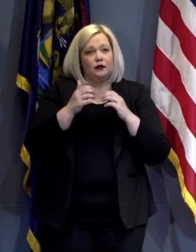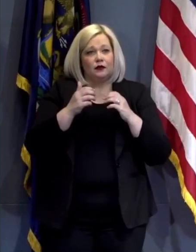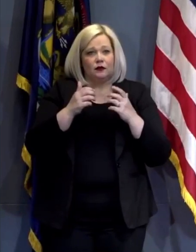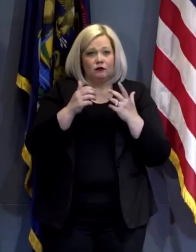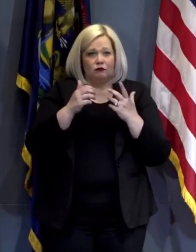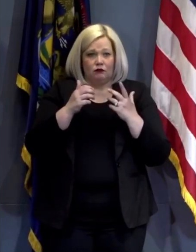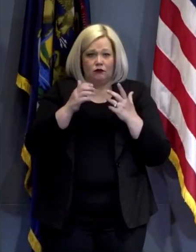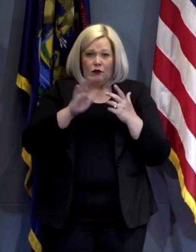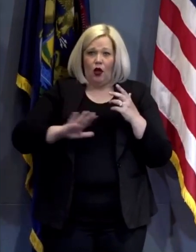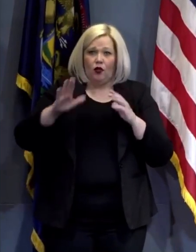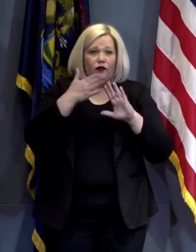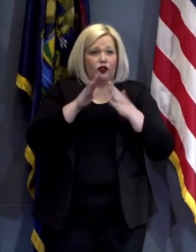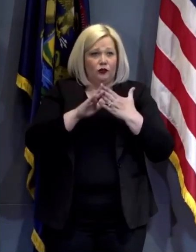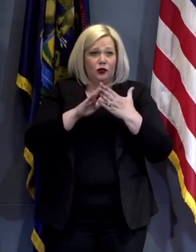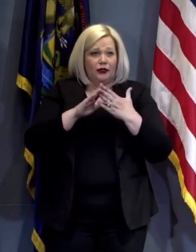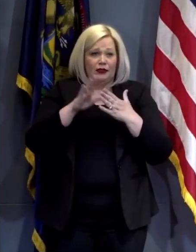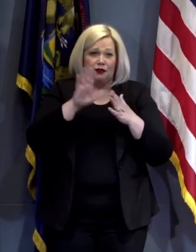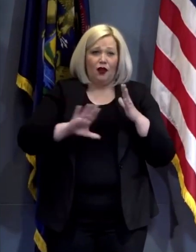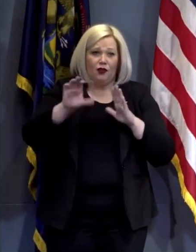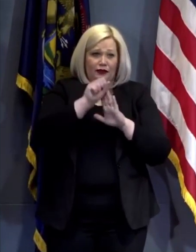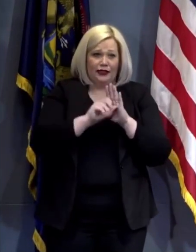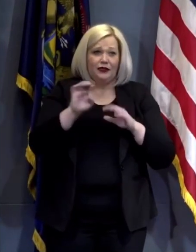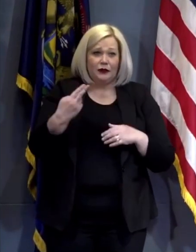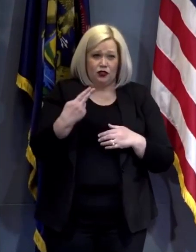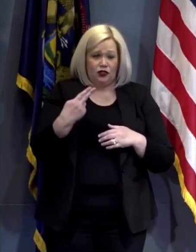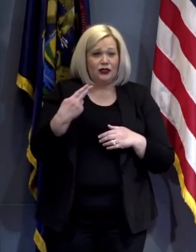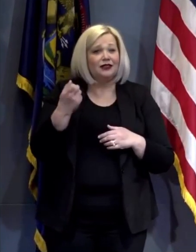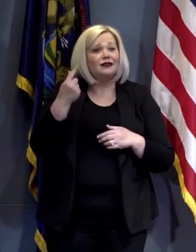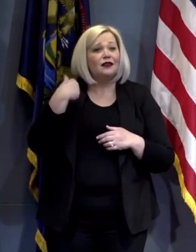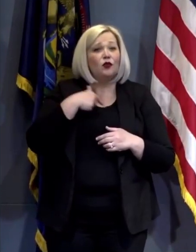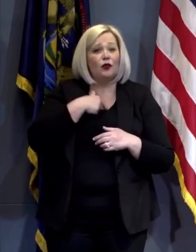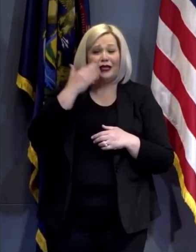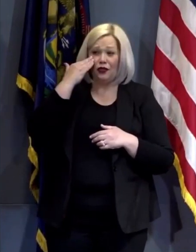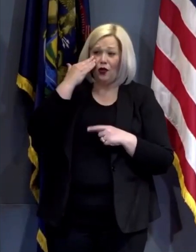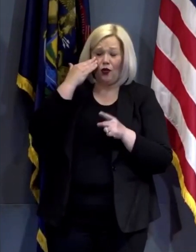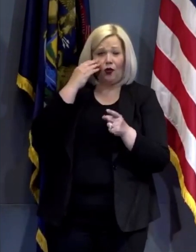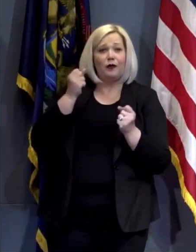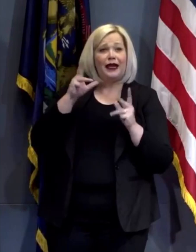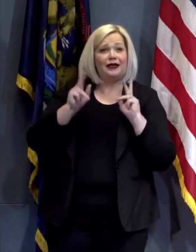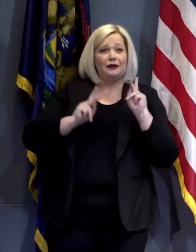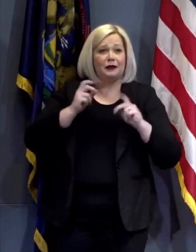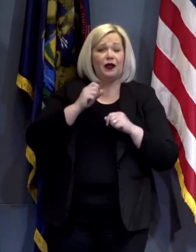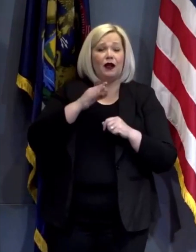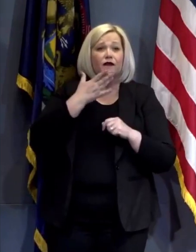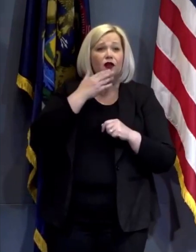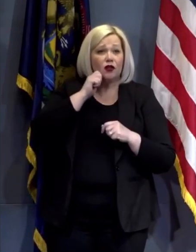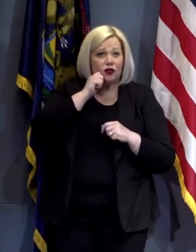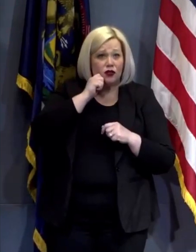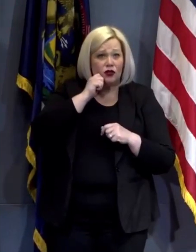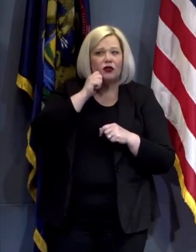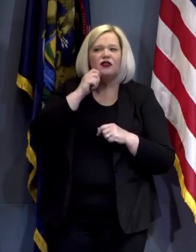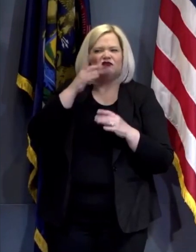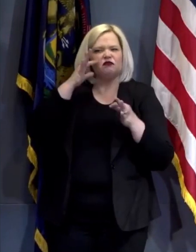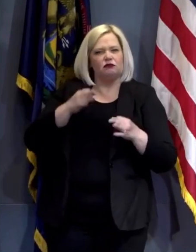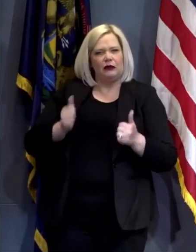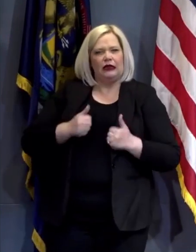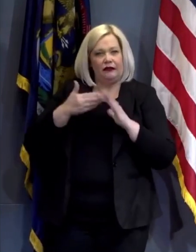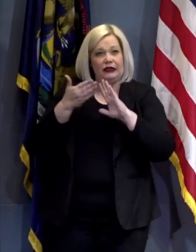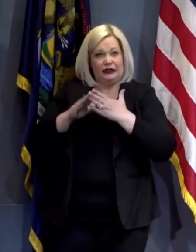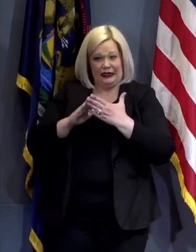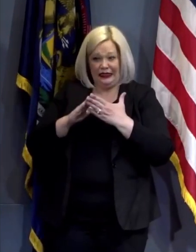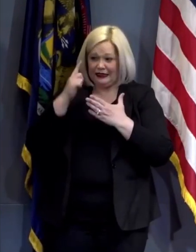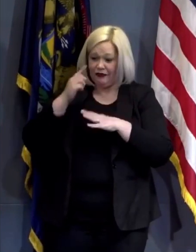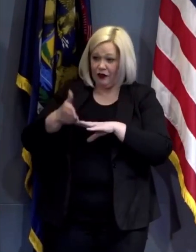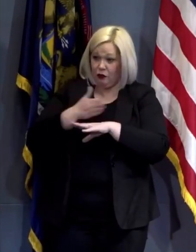state. We know that many people of color choose to live in cities in Michigan and if we can improve the quality of life in cities we can